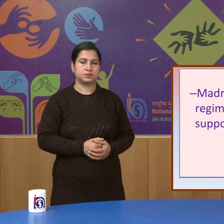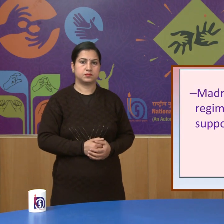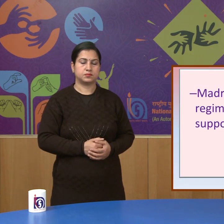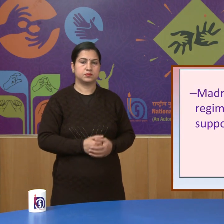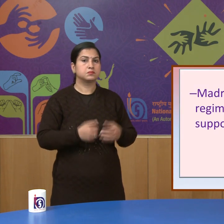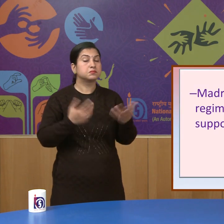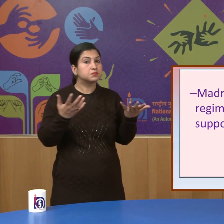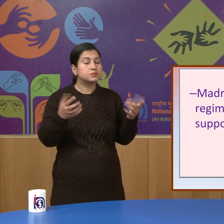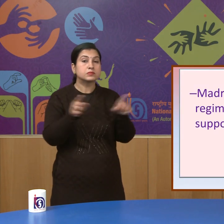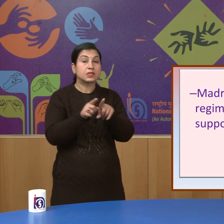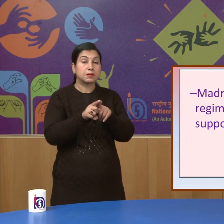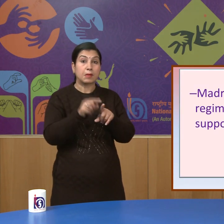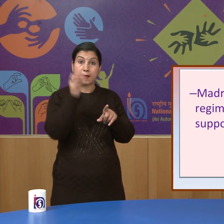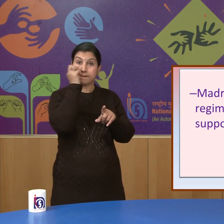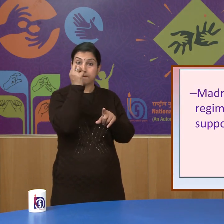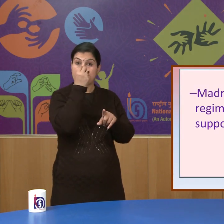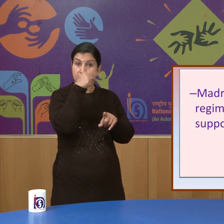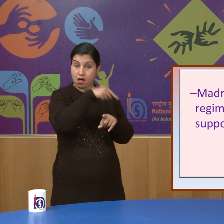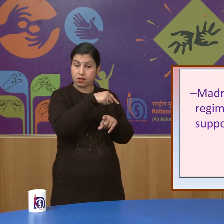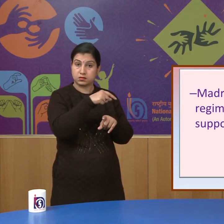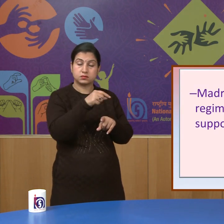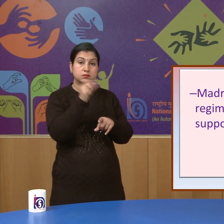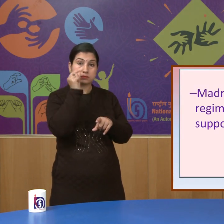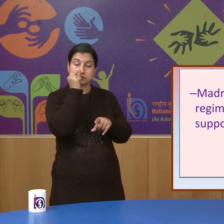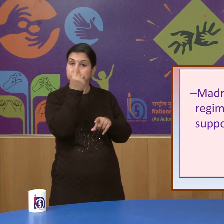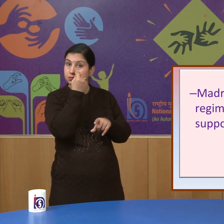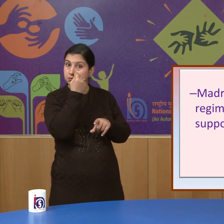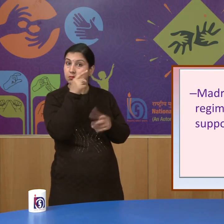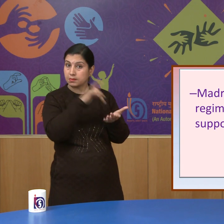while Madras and Bombay regiments of army